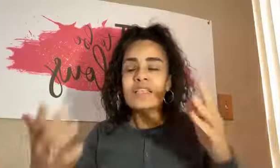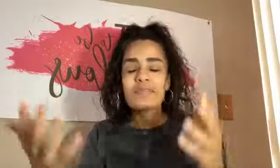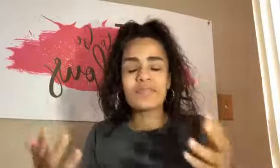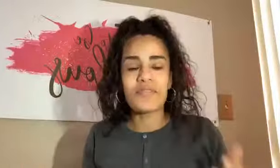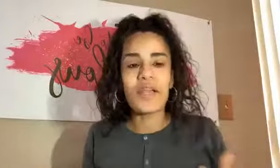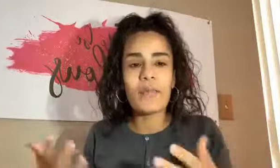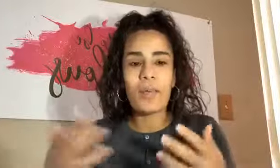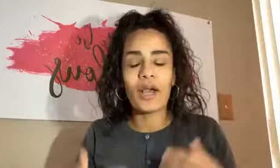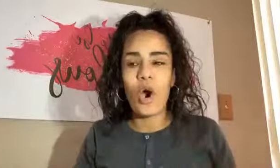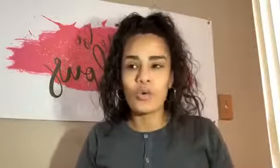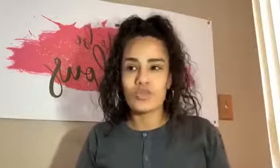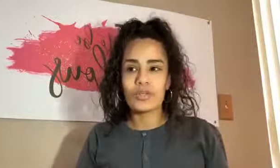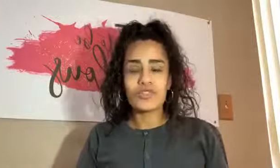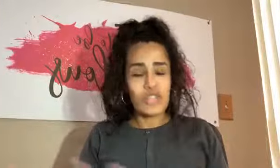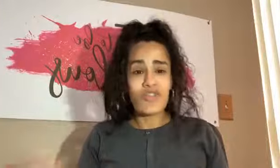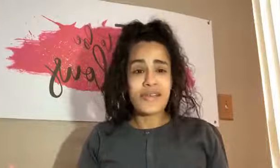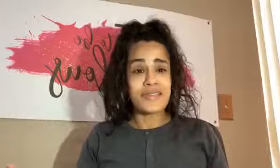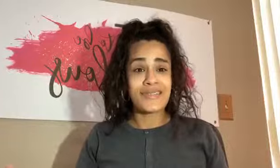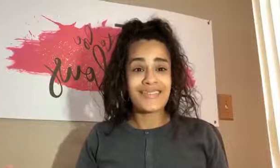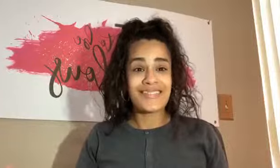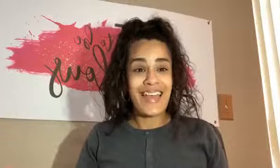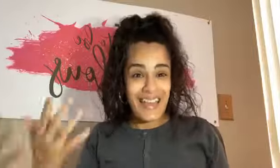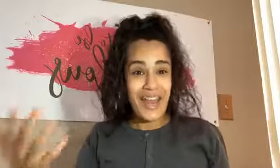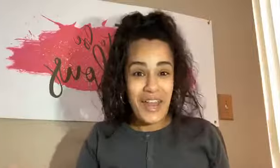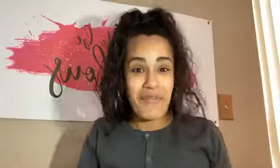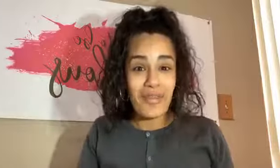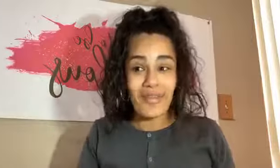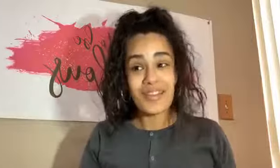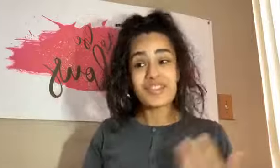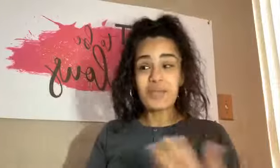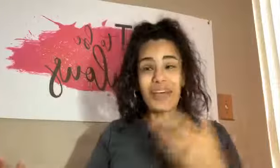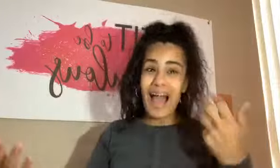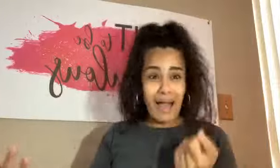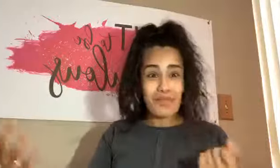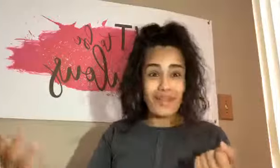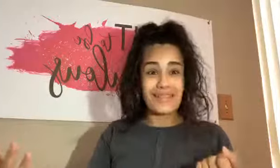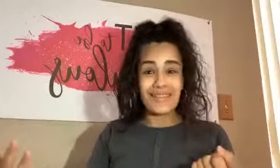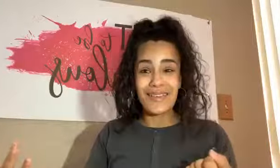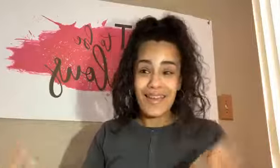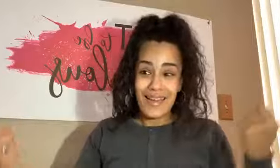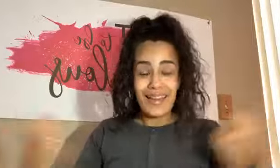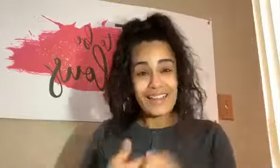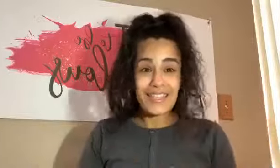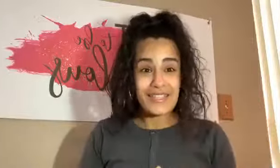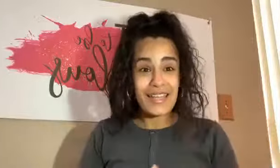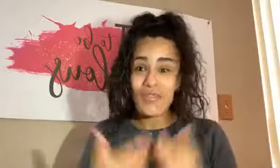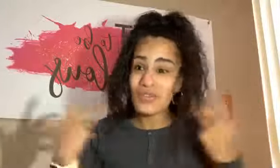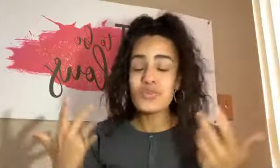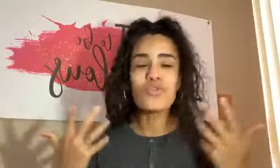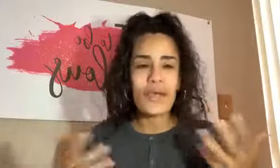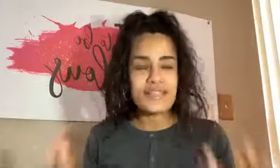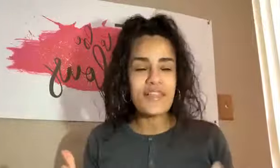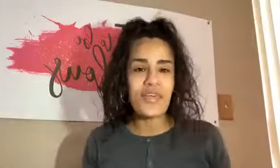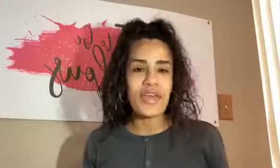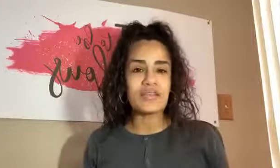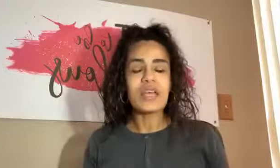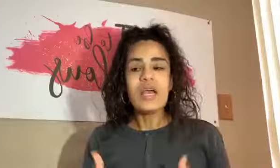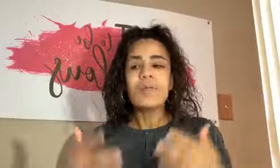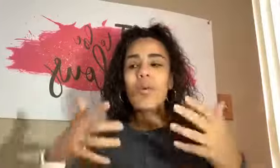Sometimes I think about my coach. She's crazy. And I love it. Cause I'm like, I'm crazy. Let's get together and do crazy things. But